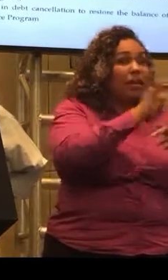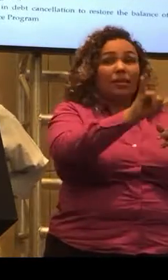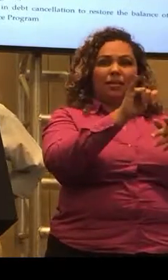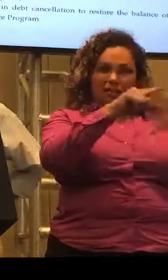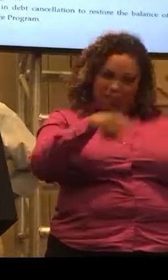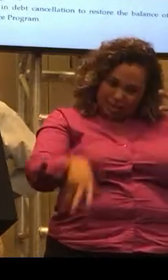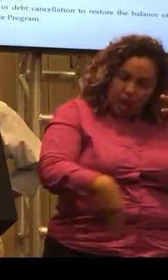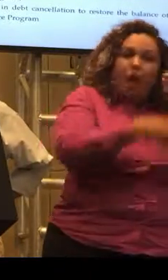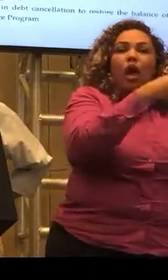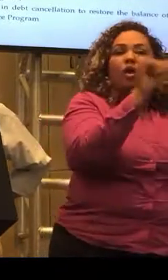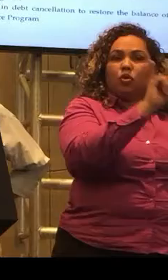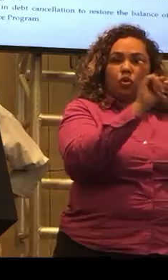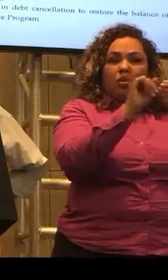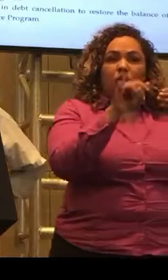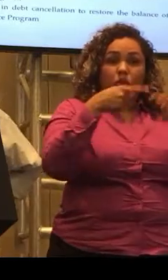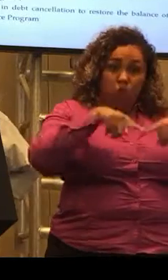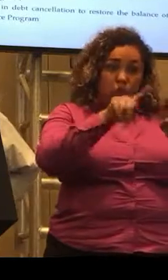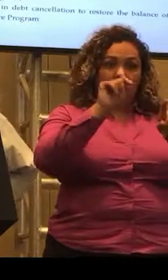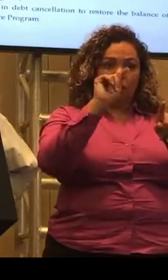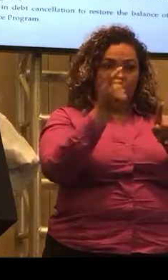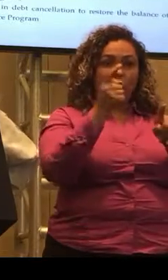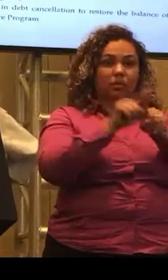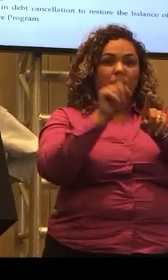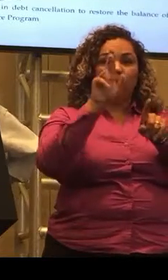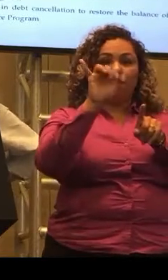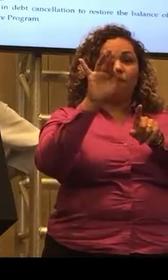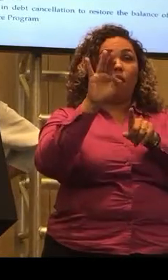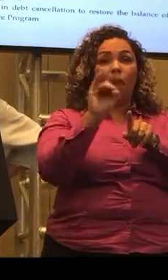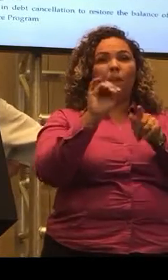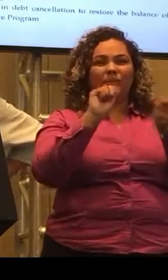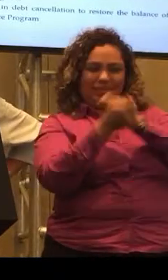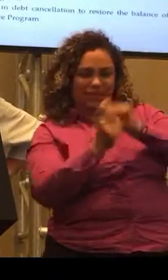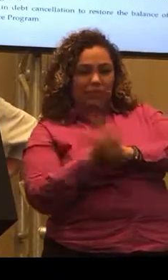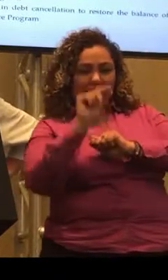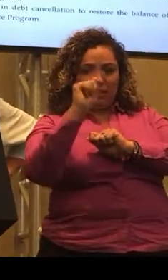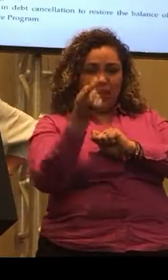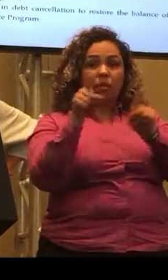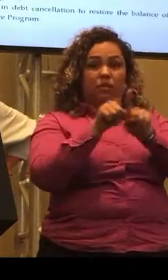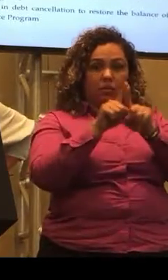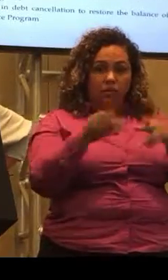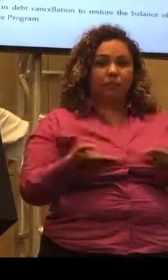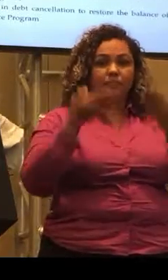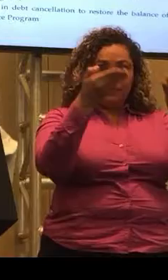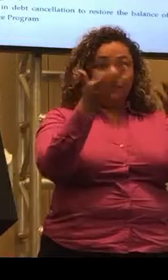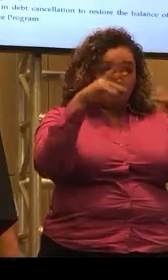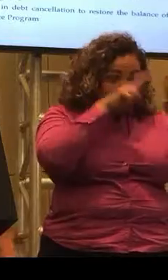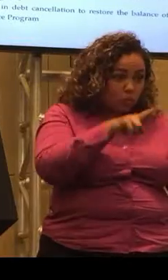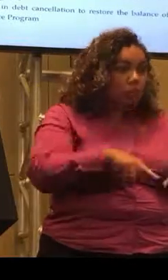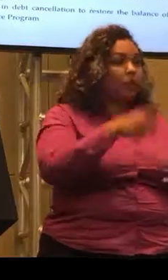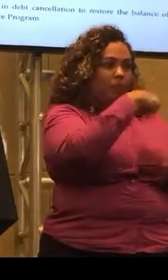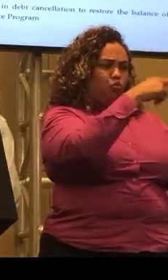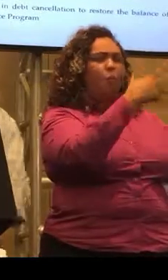be included during the tax reform, although those bills are already in file and presented by this representative.